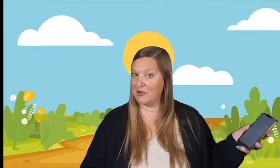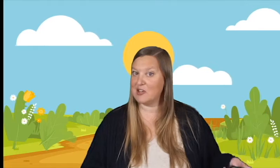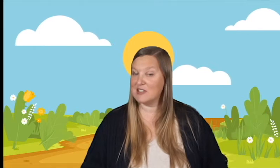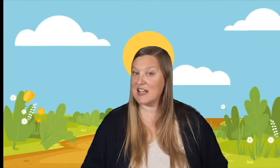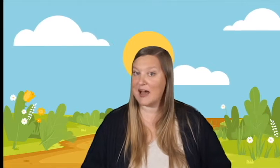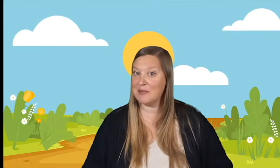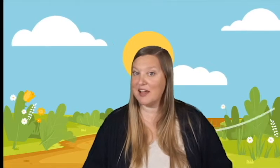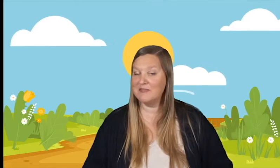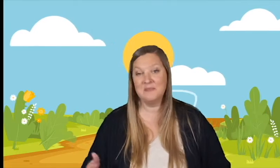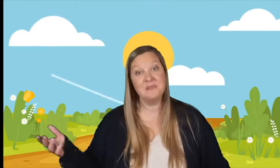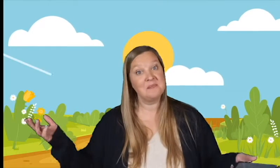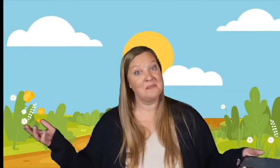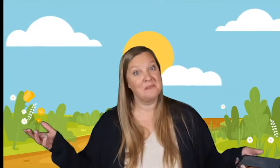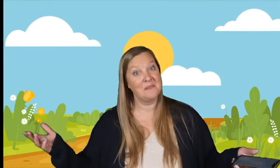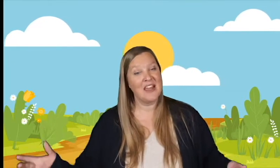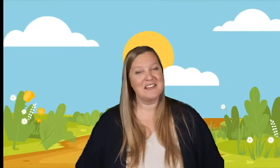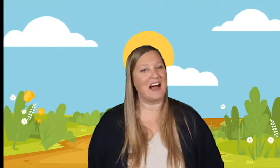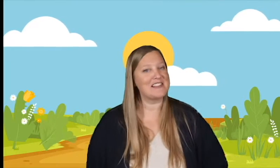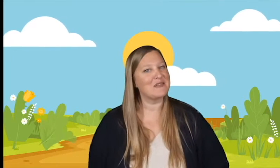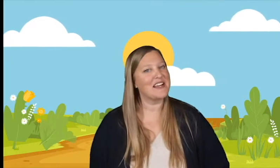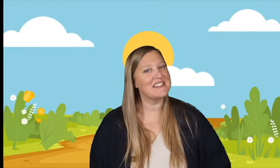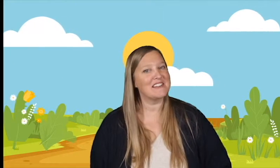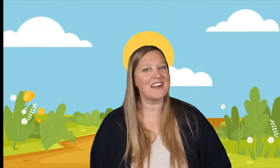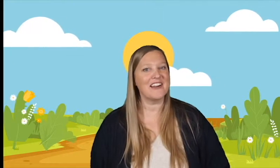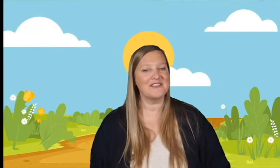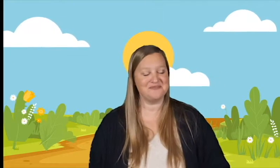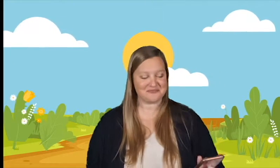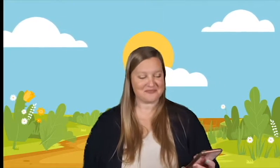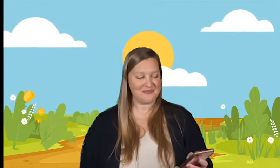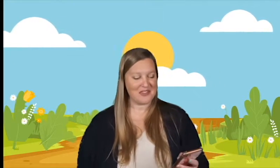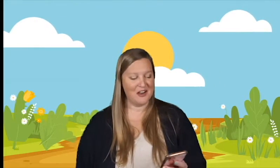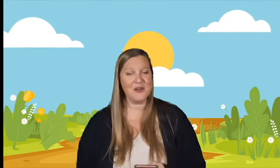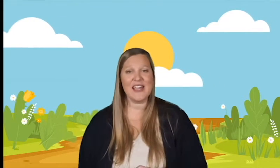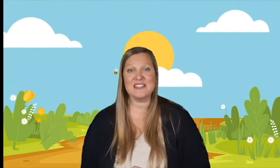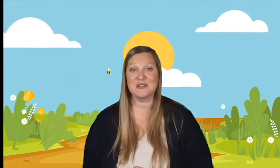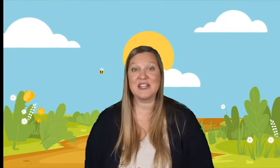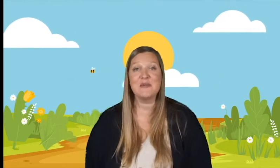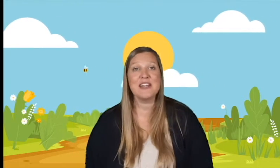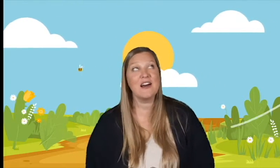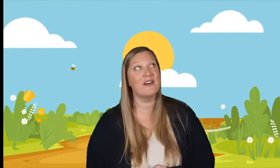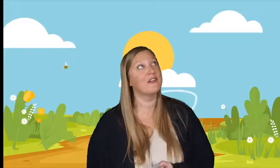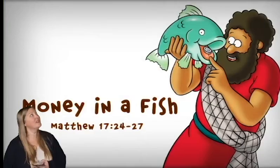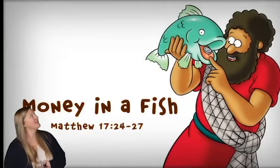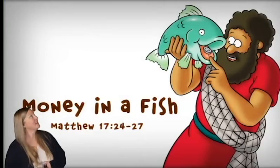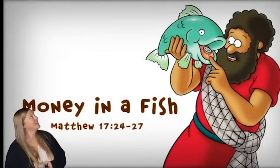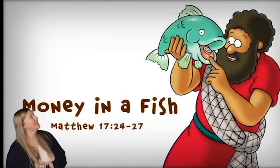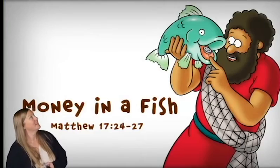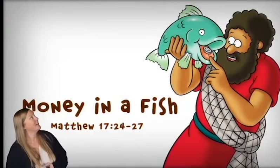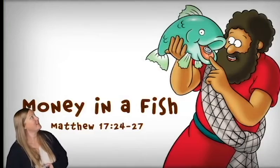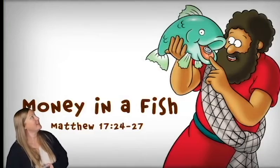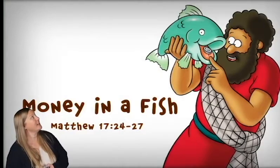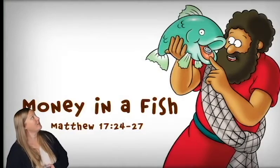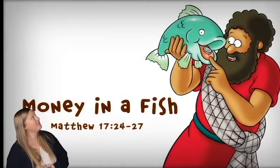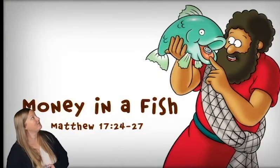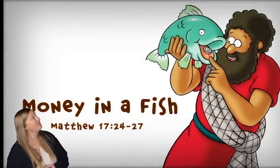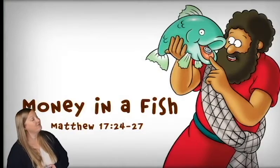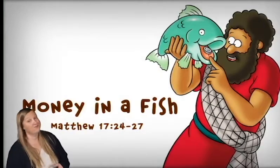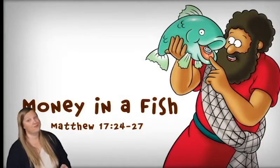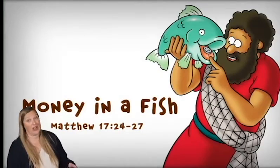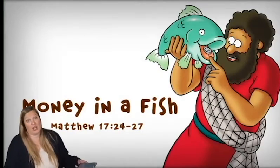or your tablet? Lots of ways to learn. Okay, so here we go. Ready video? I